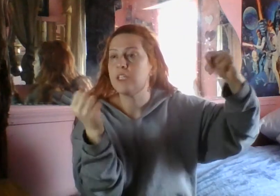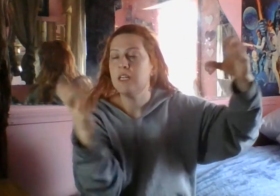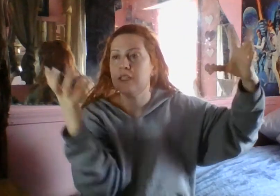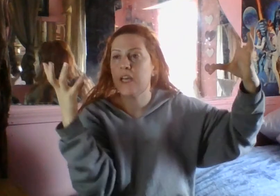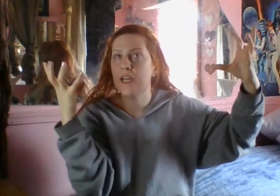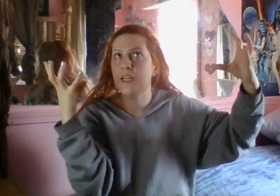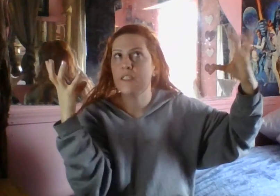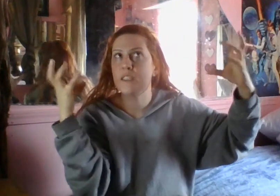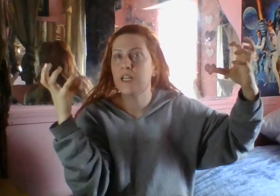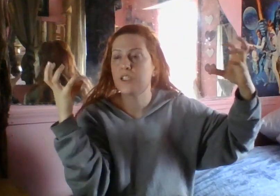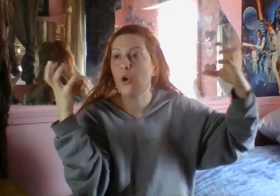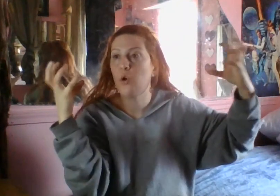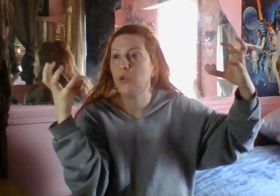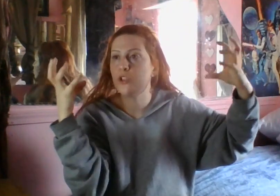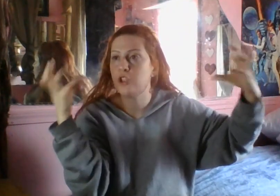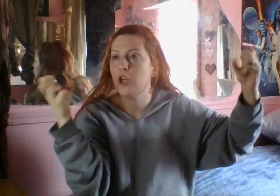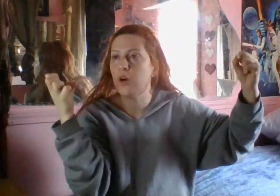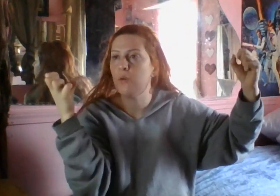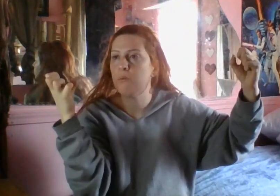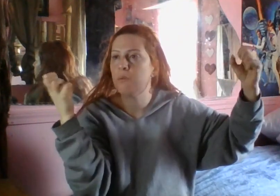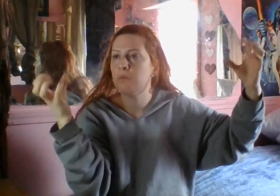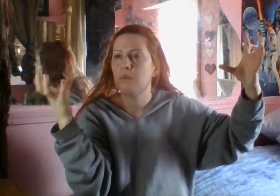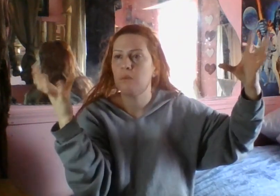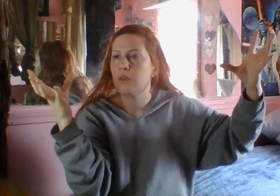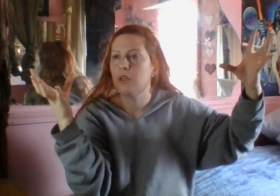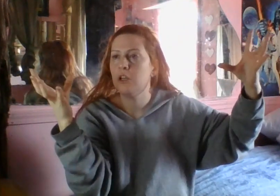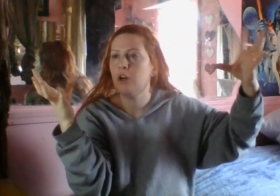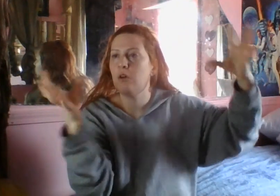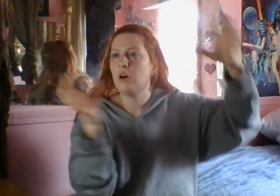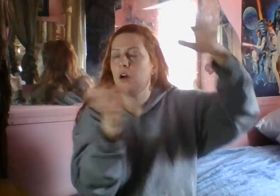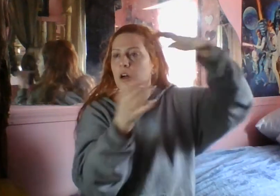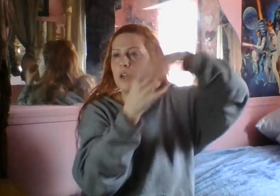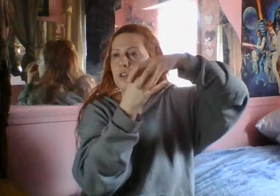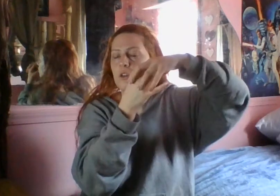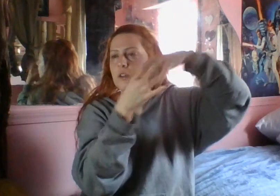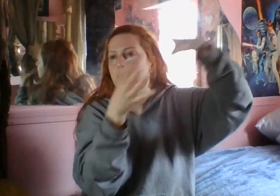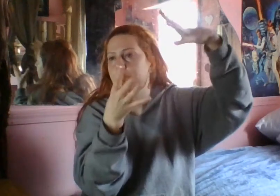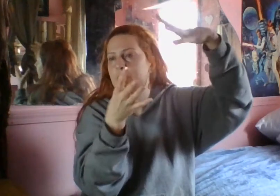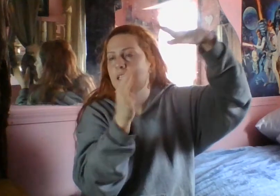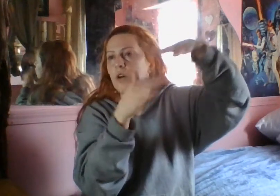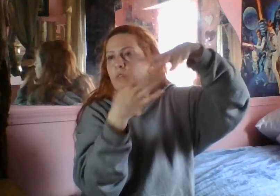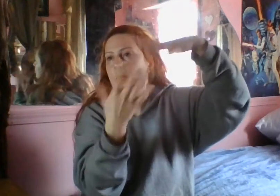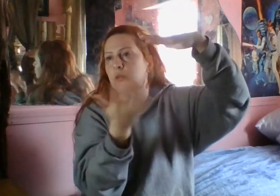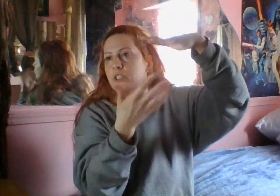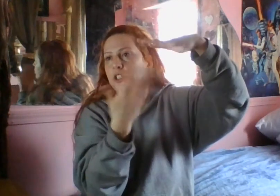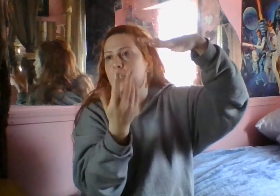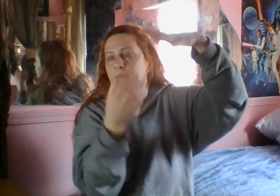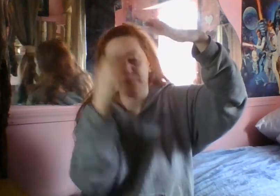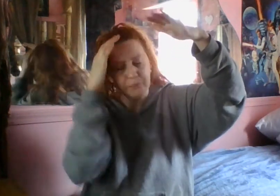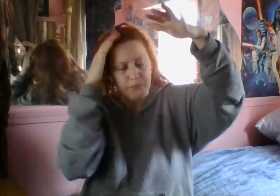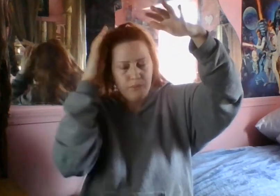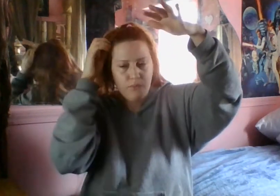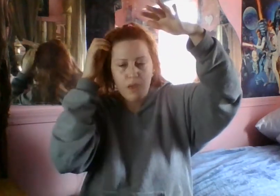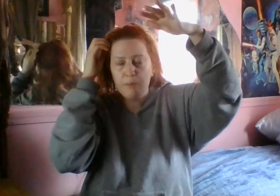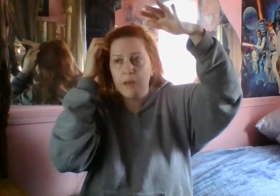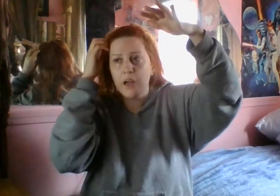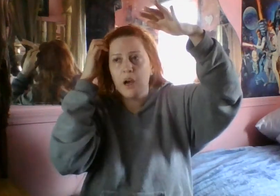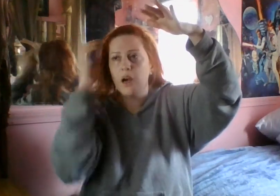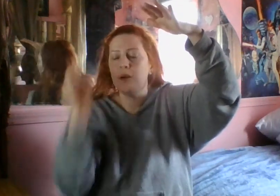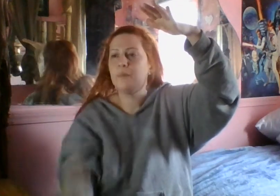that it does hold snow, you know, or it holds moisture. But, um,